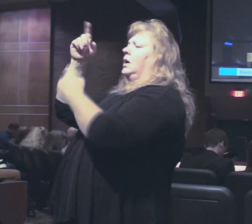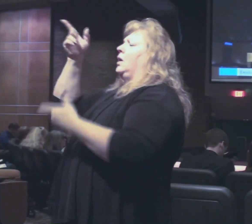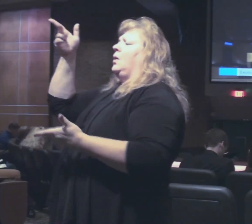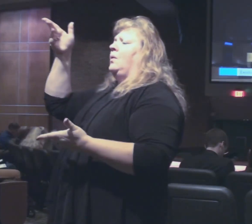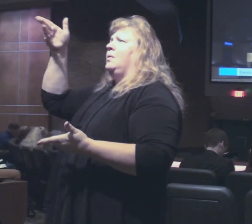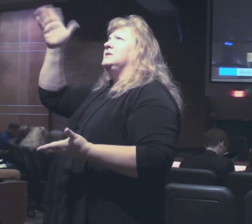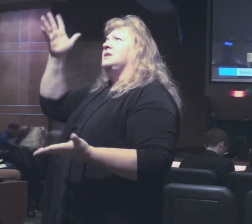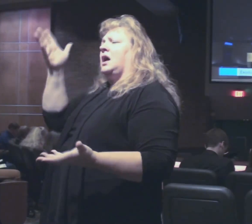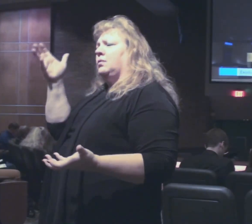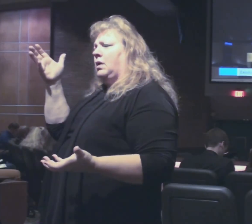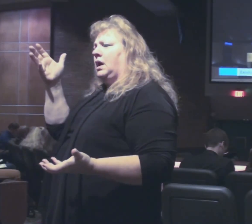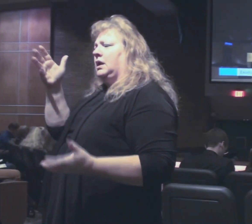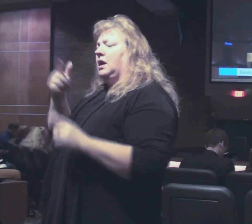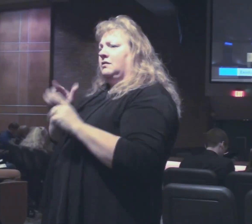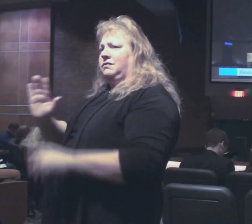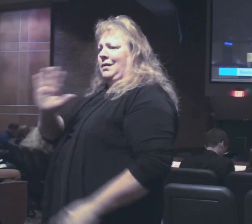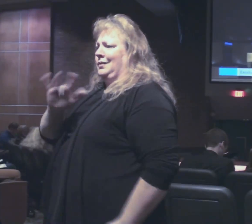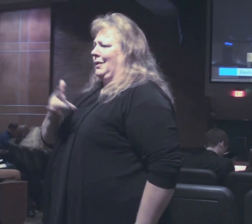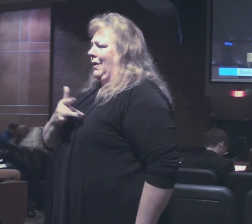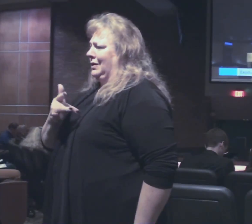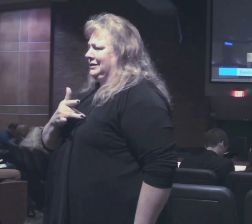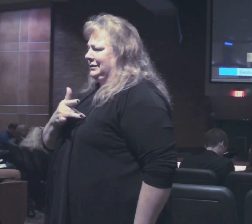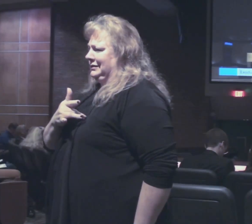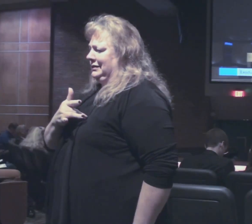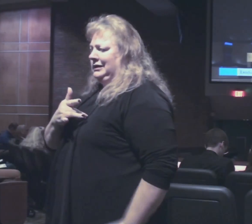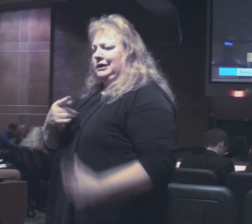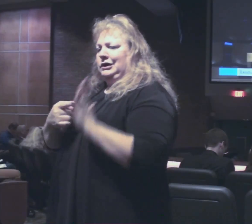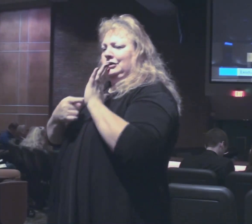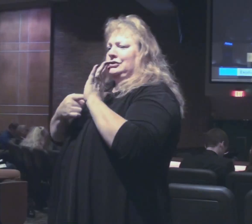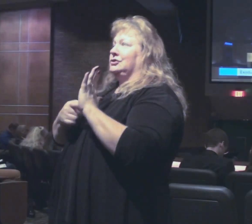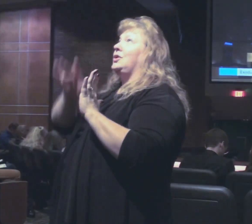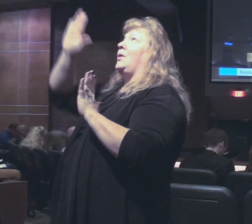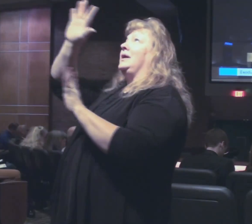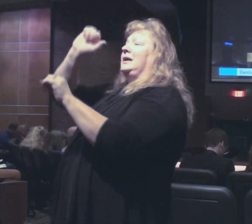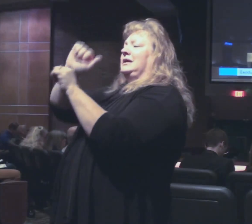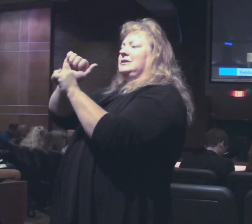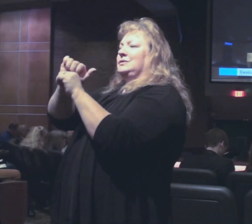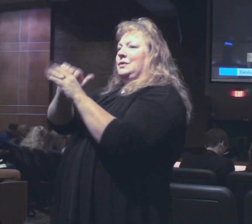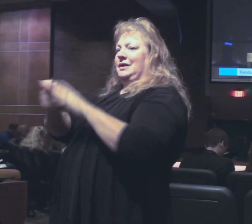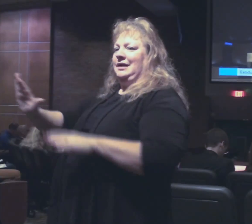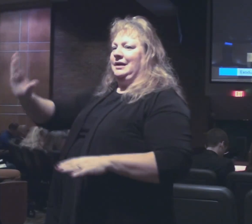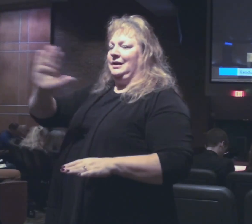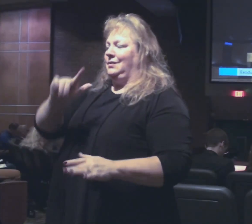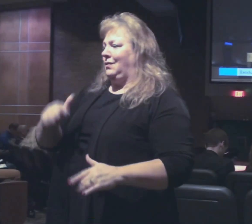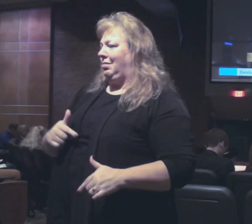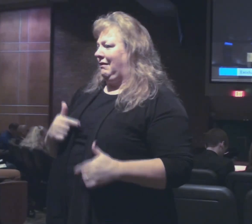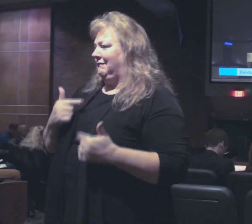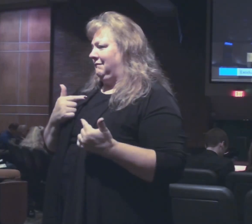He wants it out of the heart. What this is to be a manifestation of his work in our life.